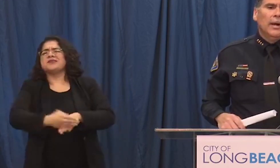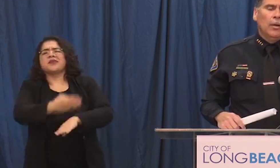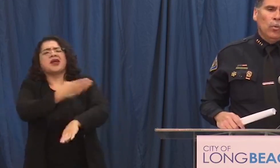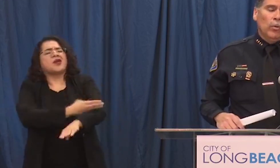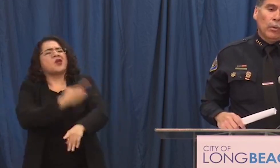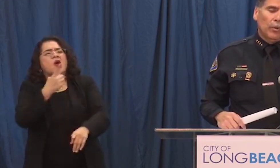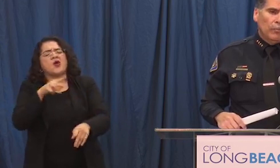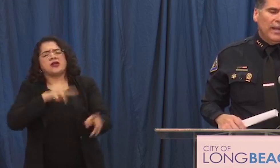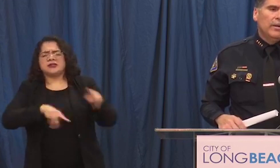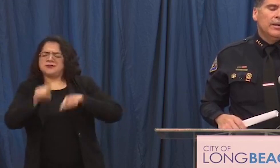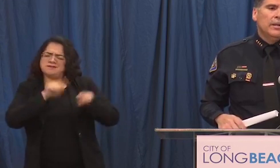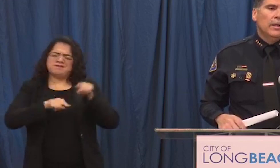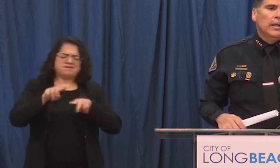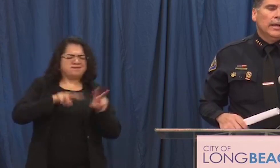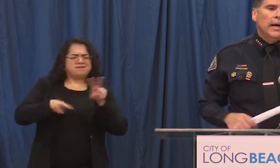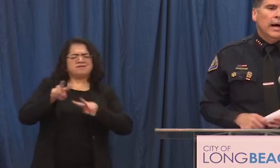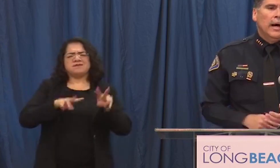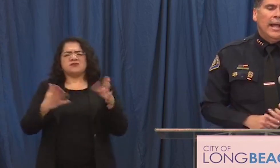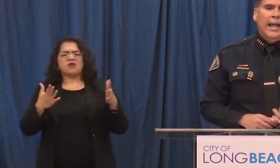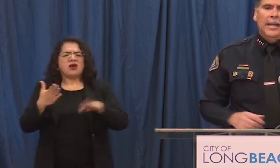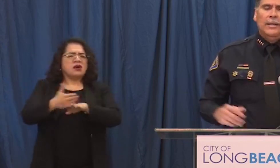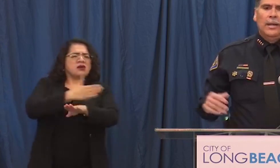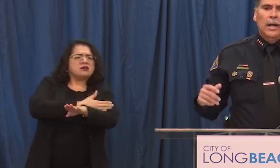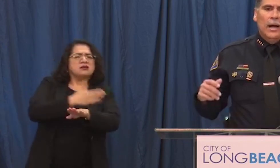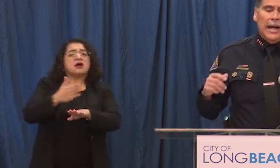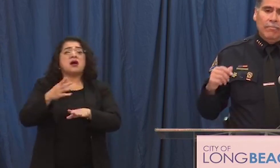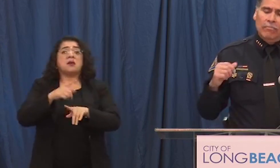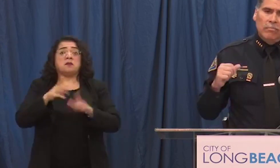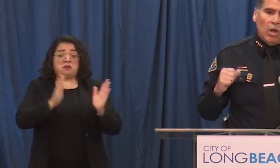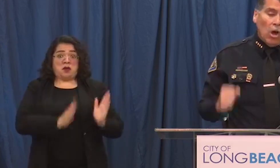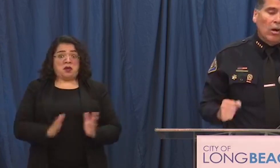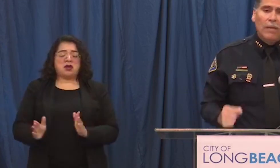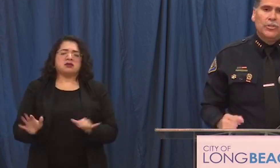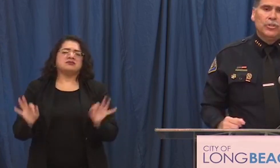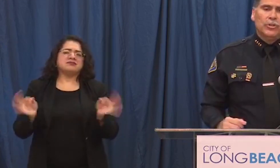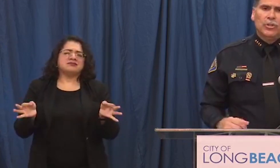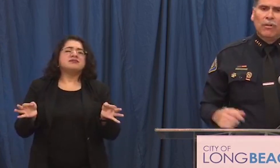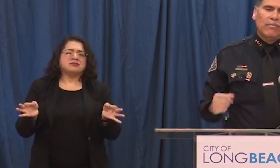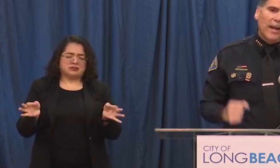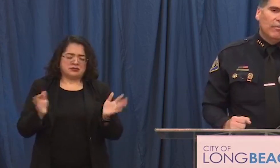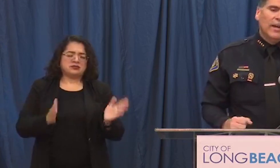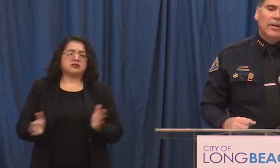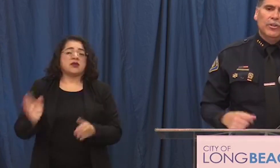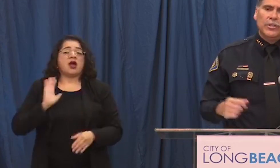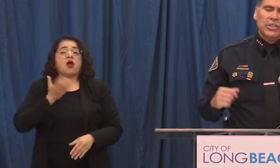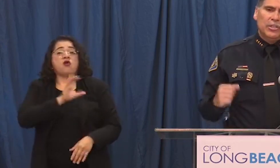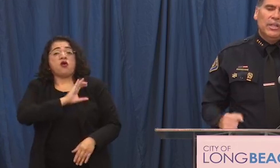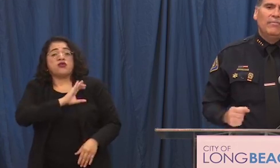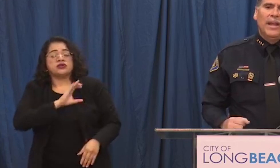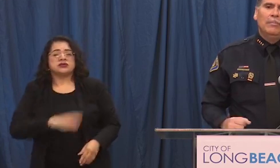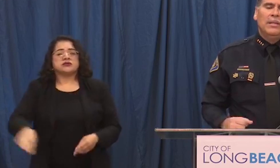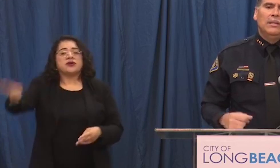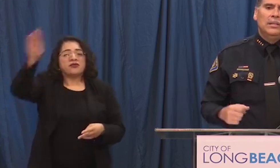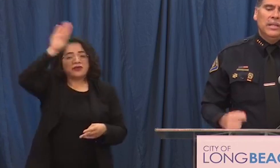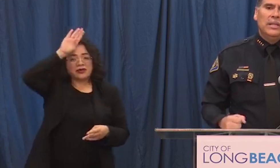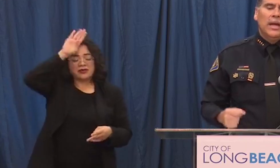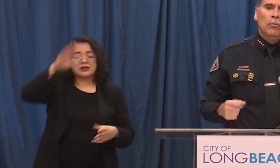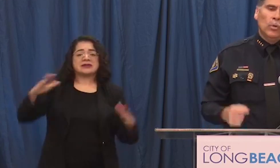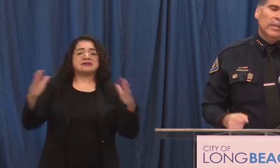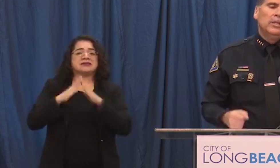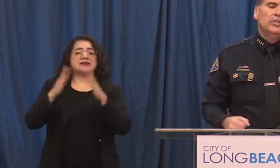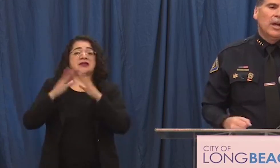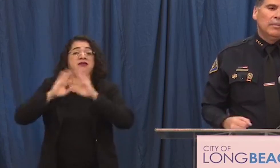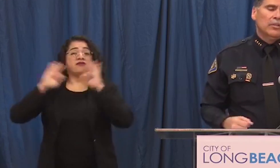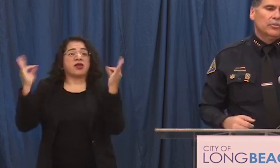but we were prepared uh and uh i our officers our firefighters the city family did